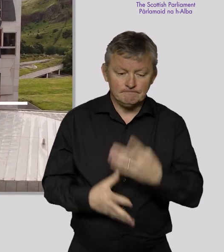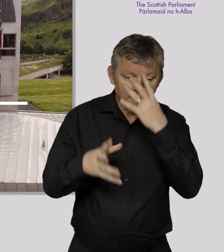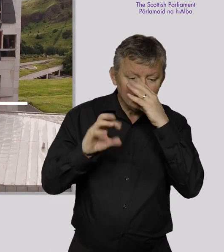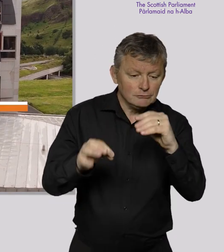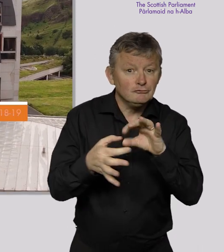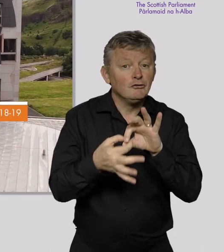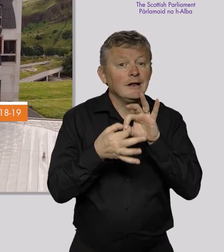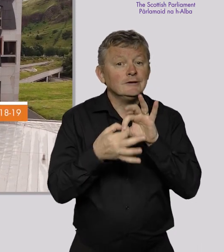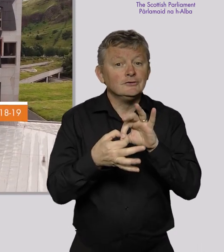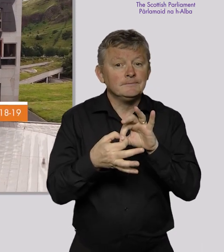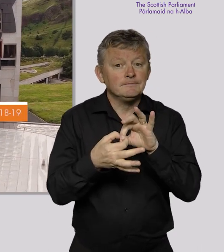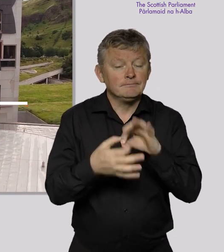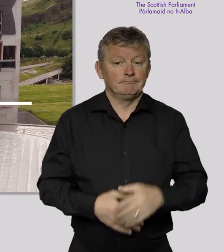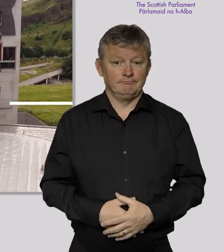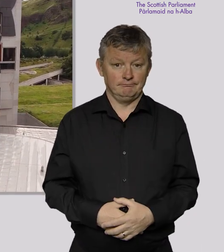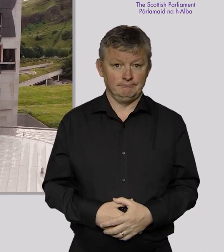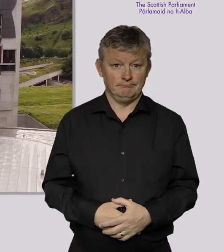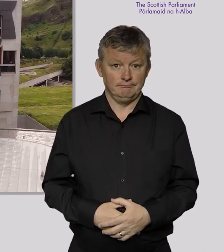Education related